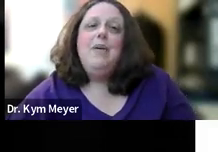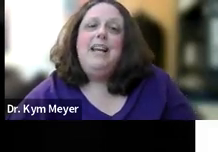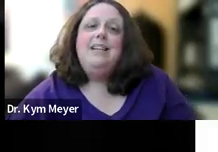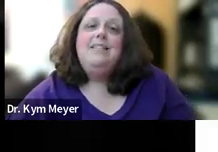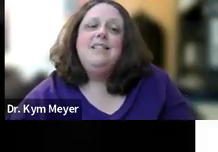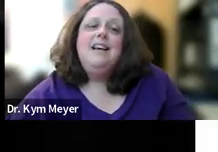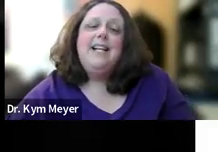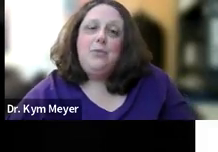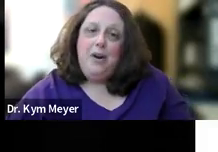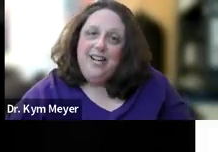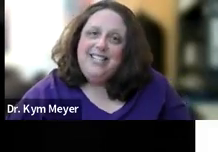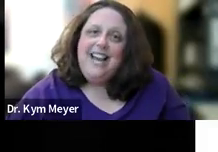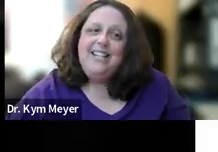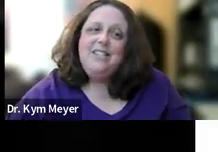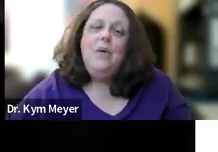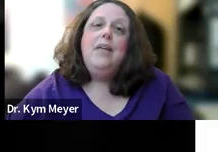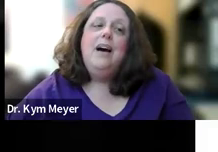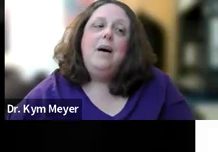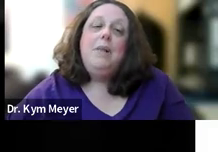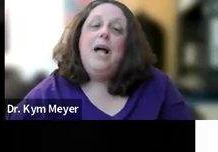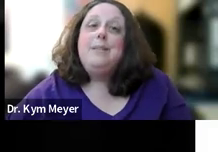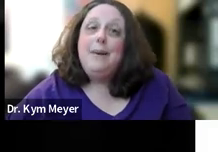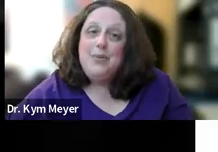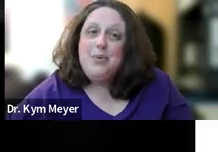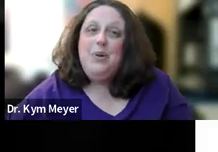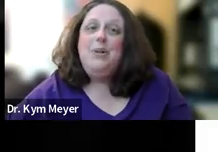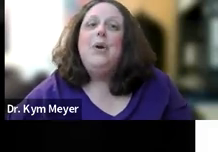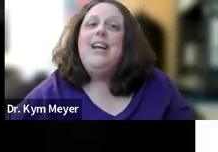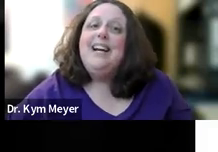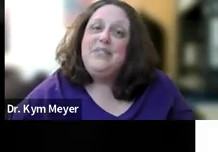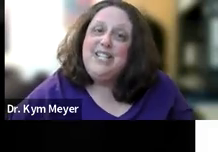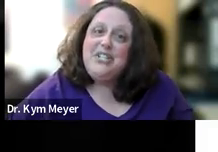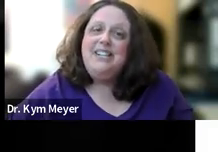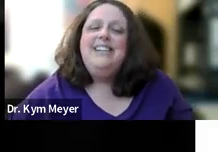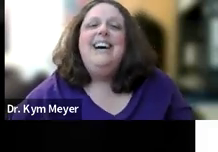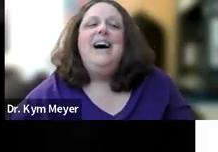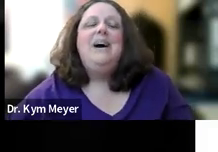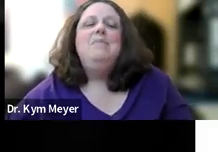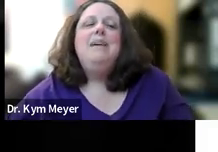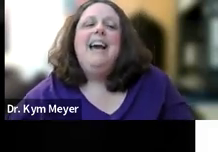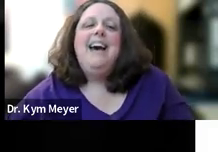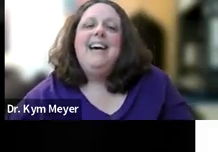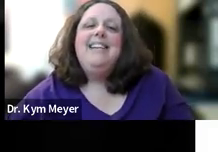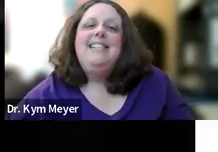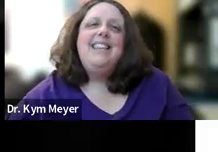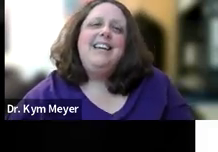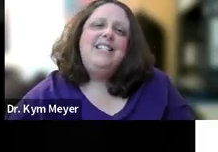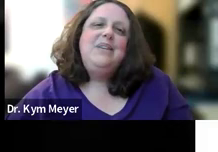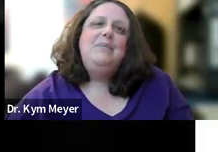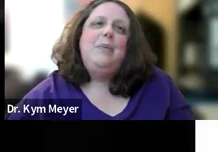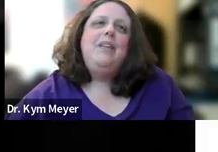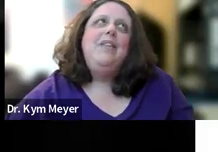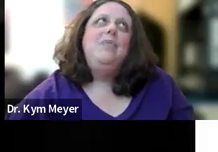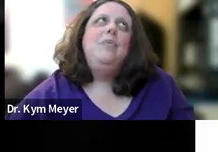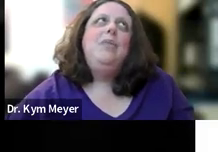talk about his experience as going, applying to medical school, working as a physician. Um, and I think